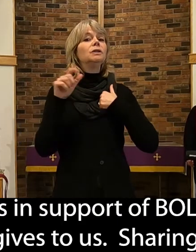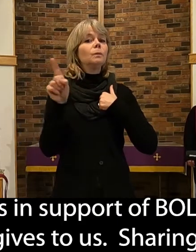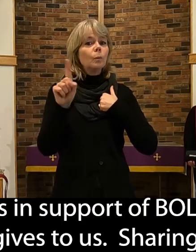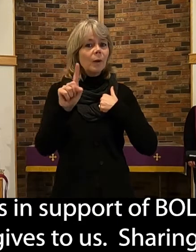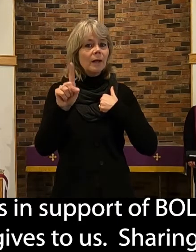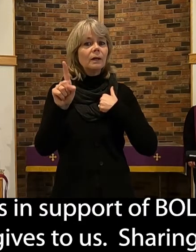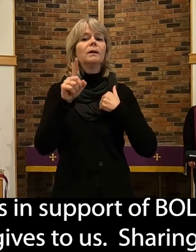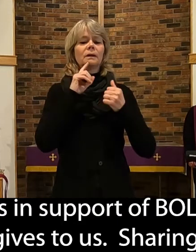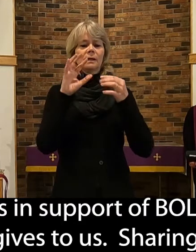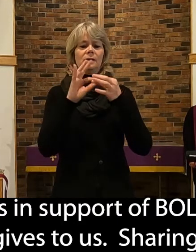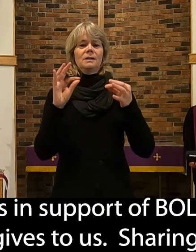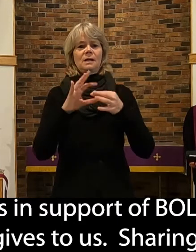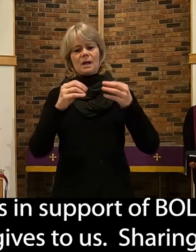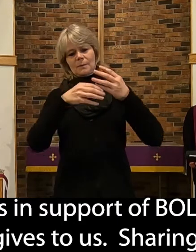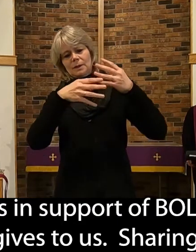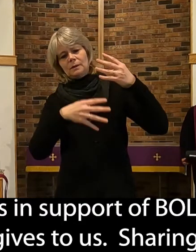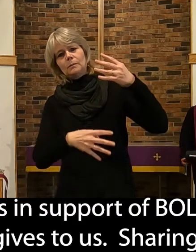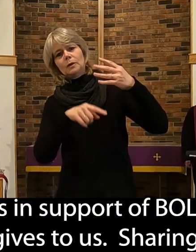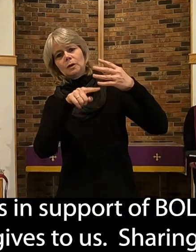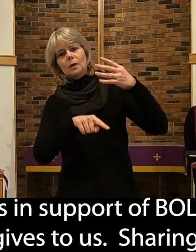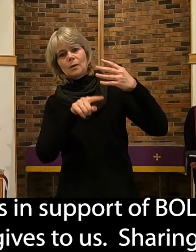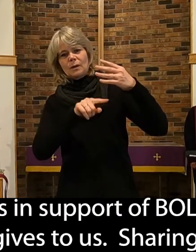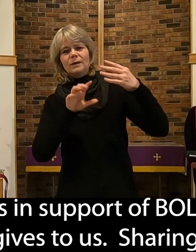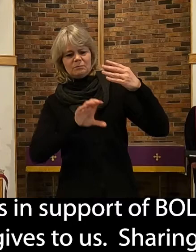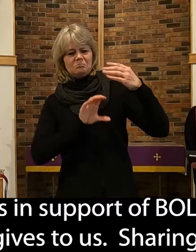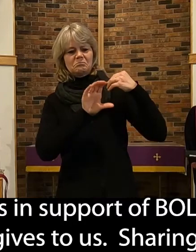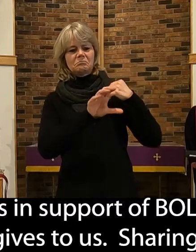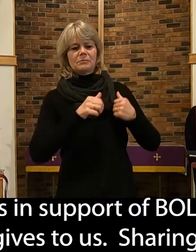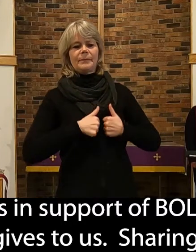comments for this video.